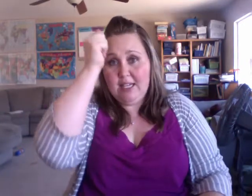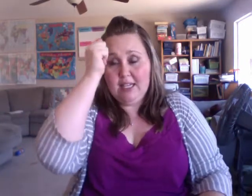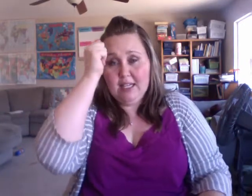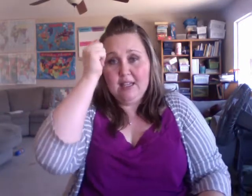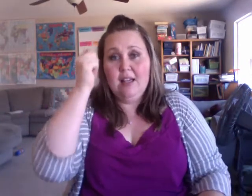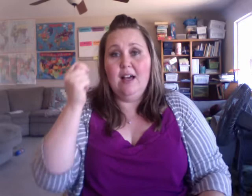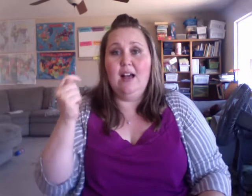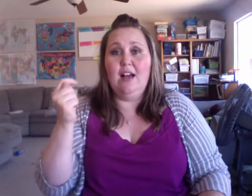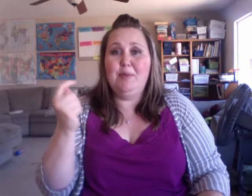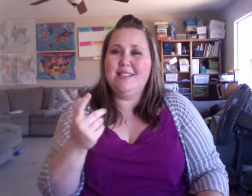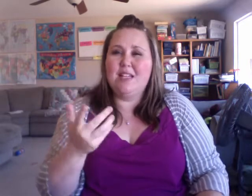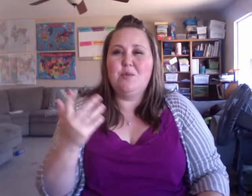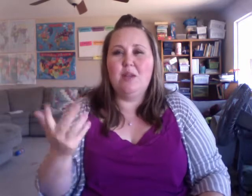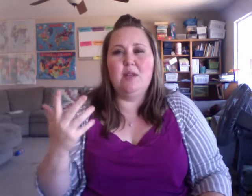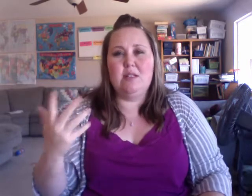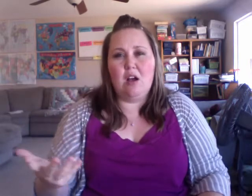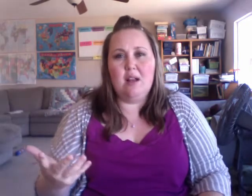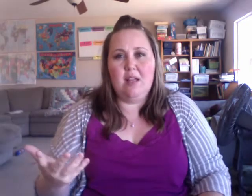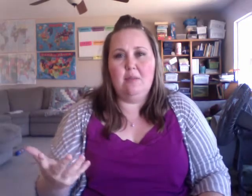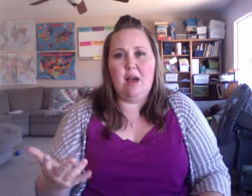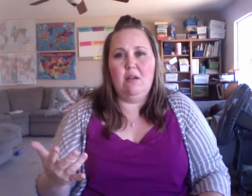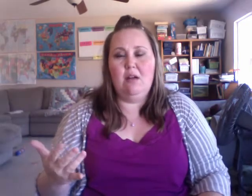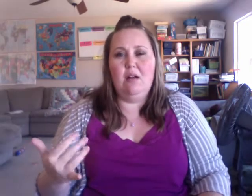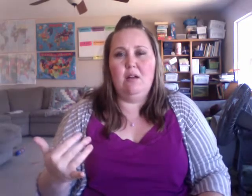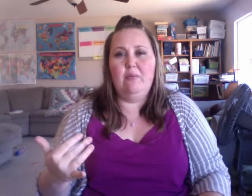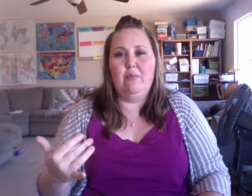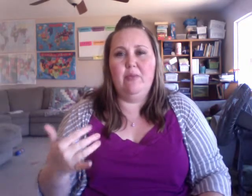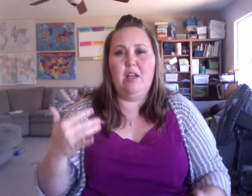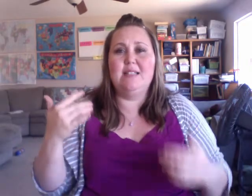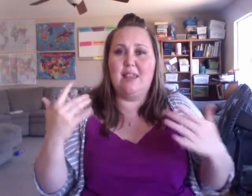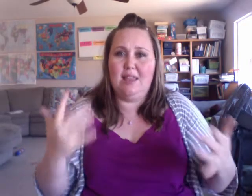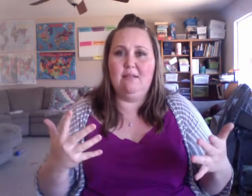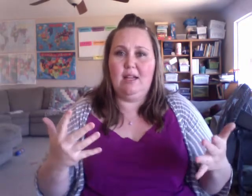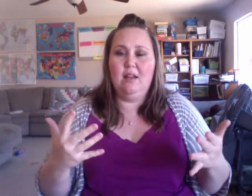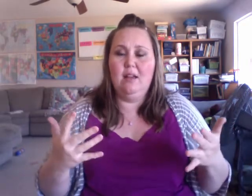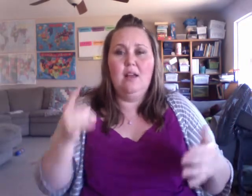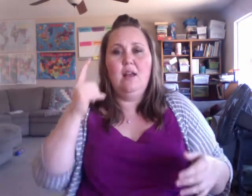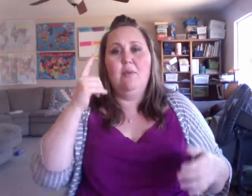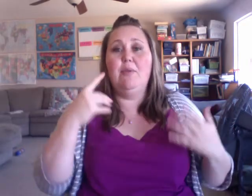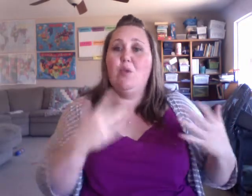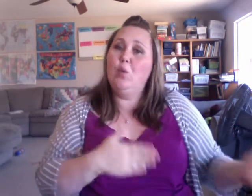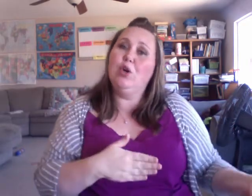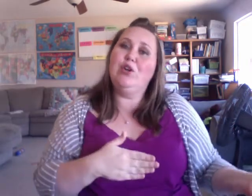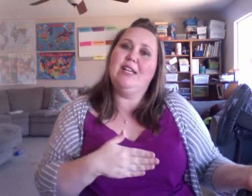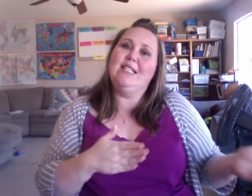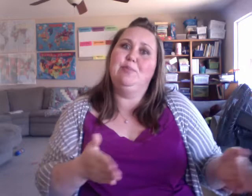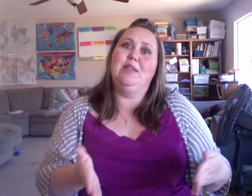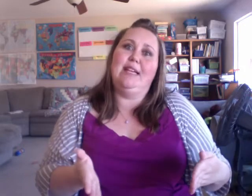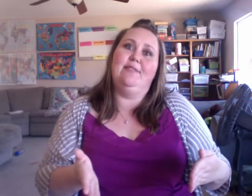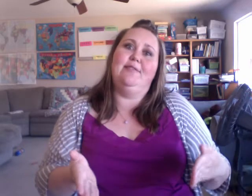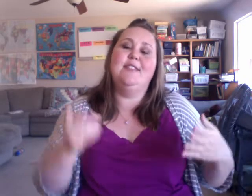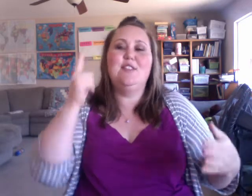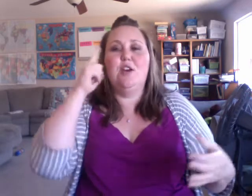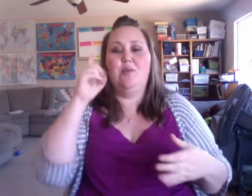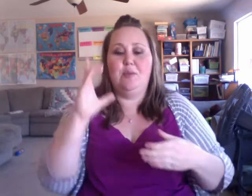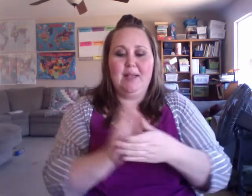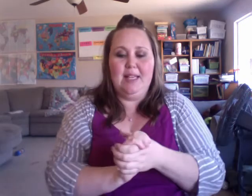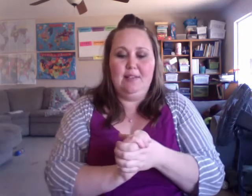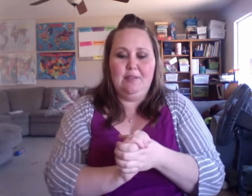because that's really what it's talking about is a theory. But the word is belief. So the belief